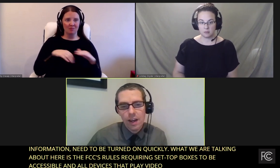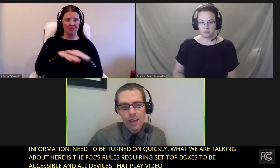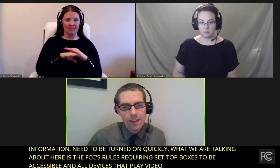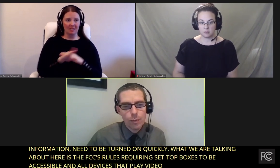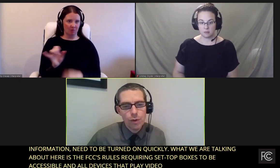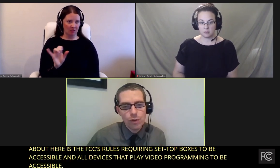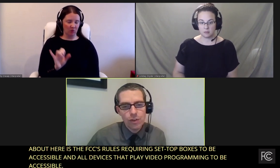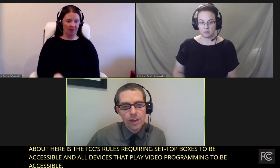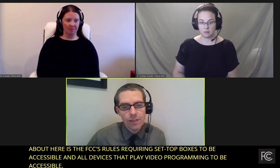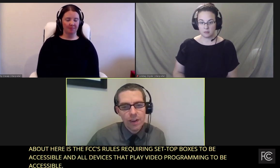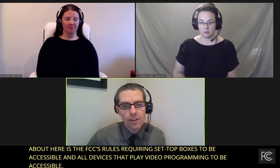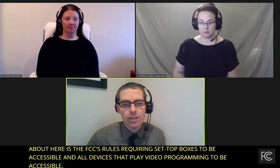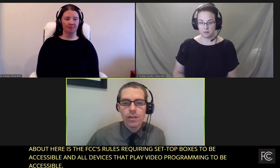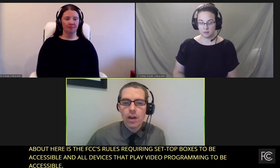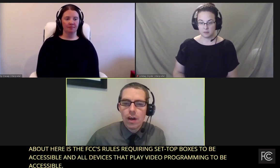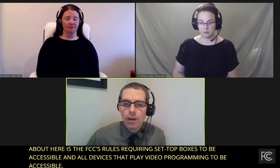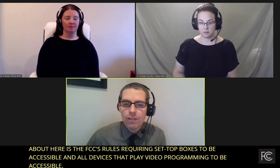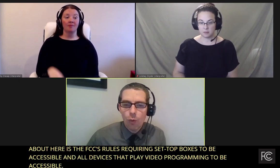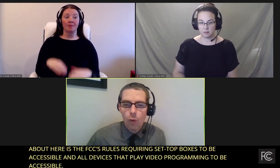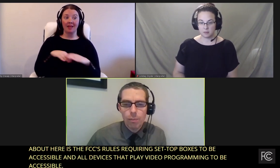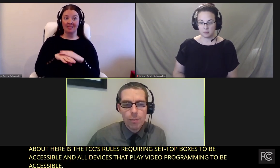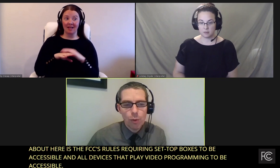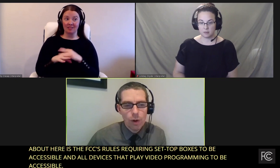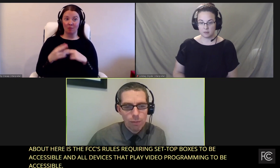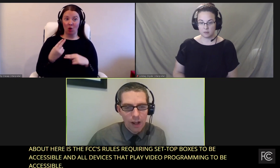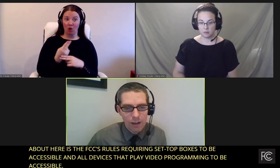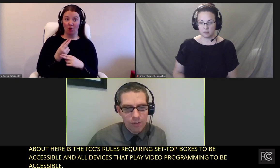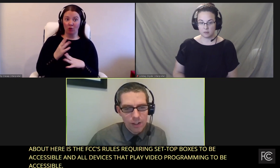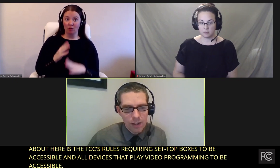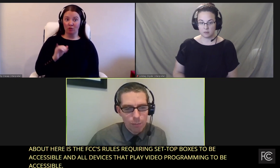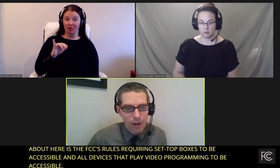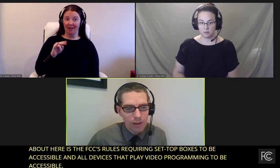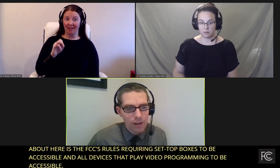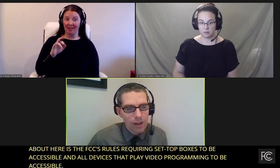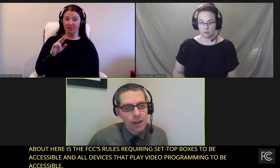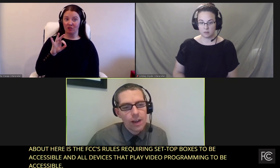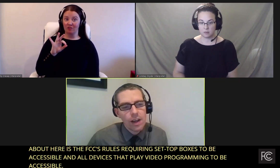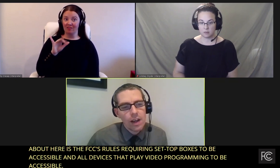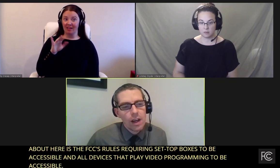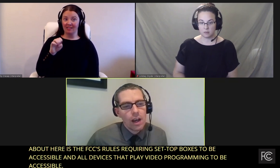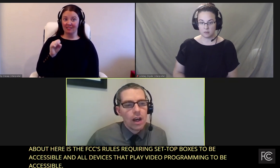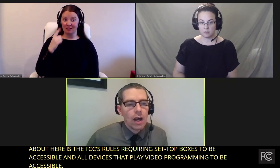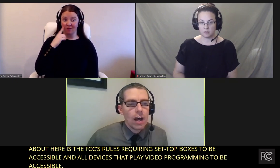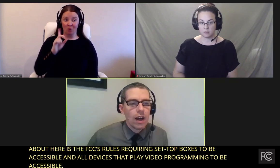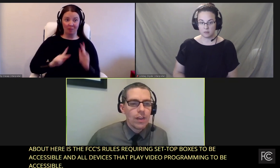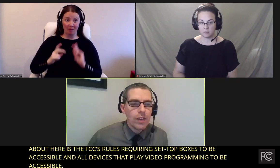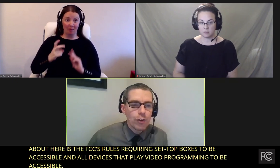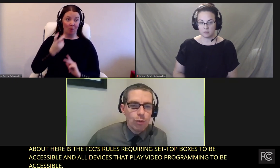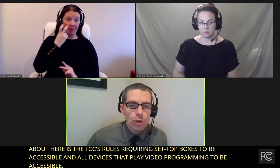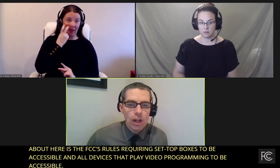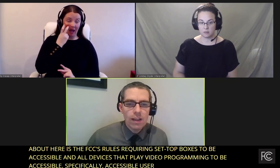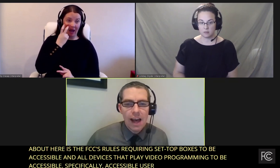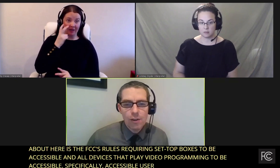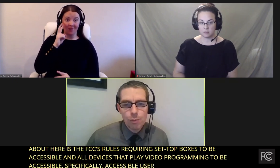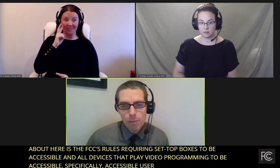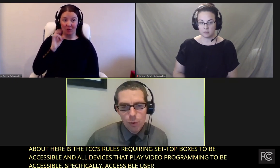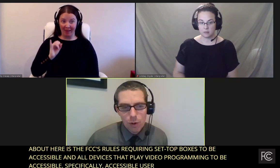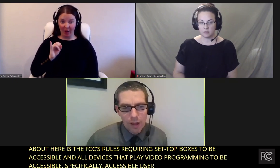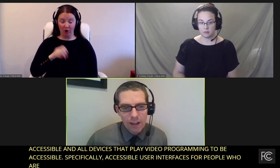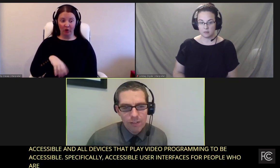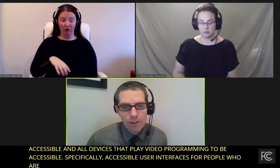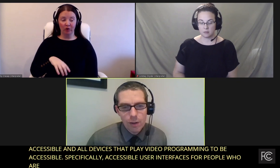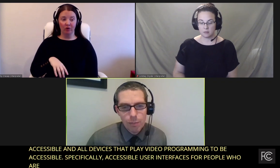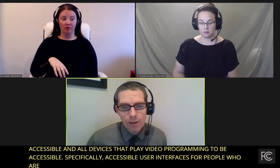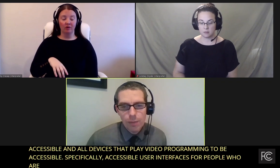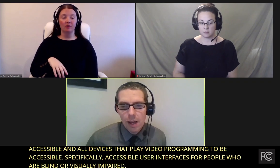Specifically, accessible user interfaces for people who are blind or visually impaired. This rule allows